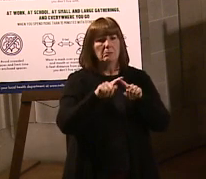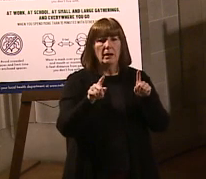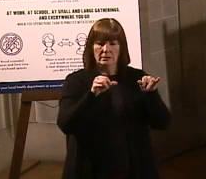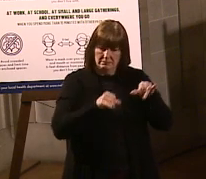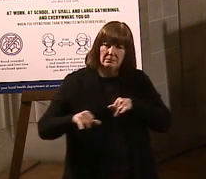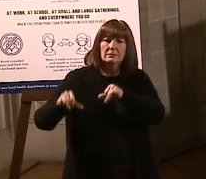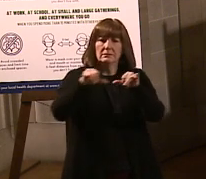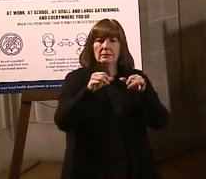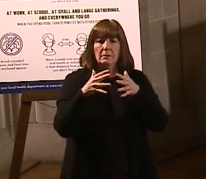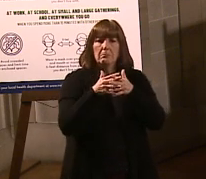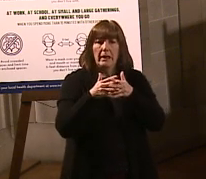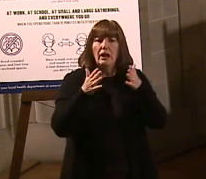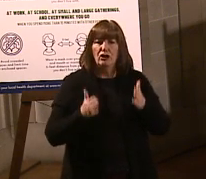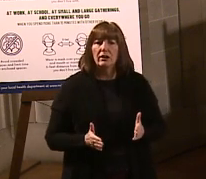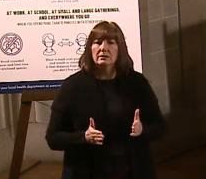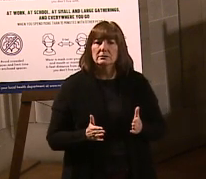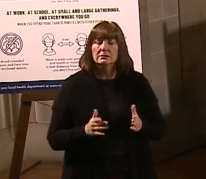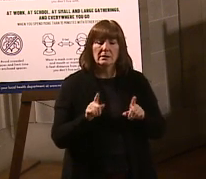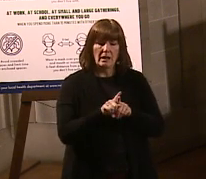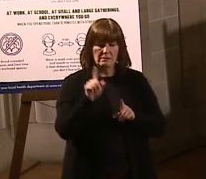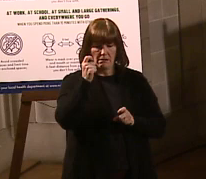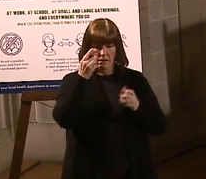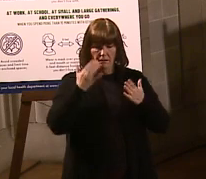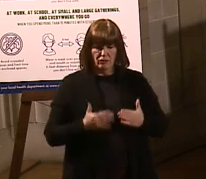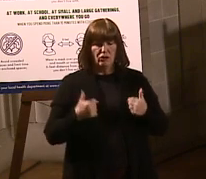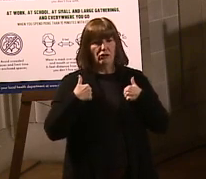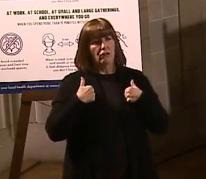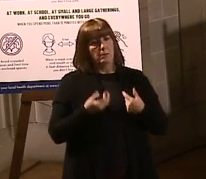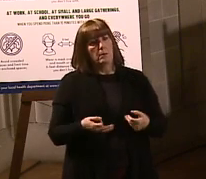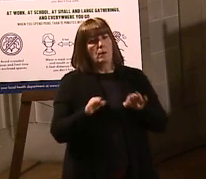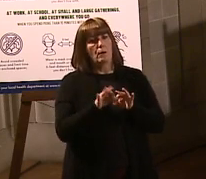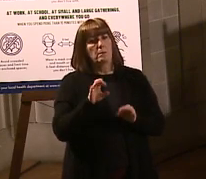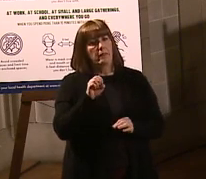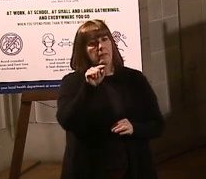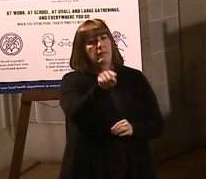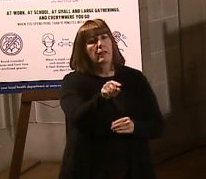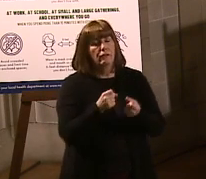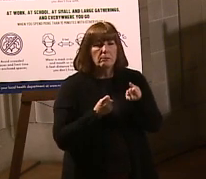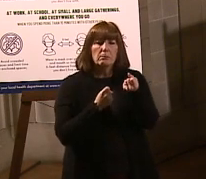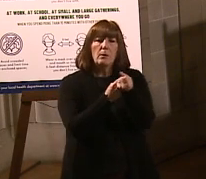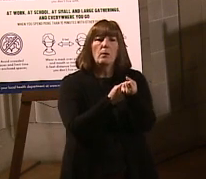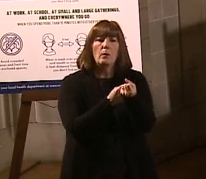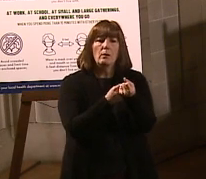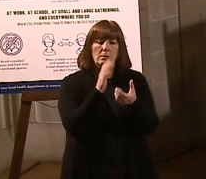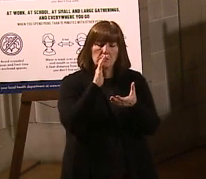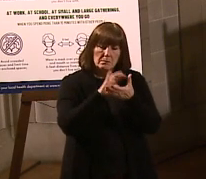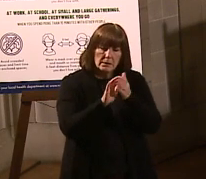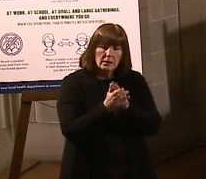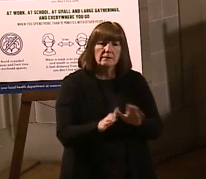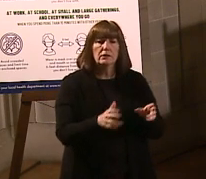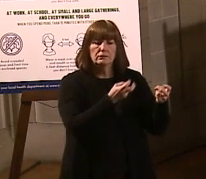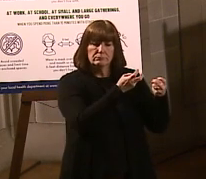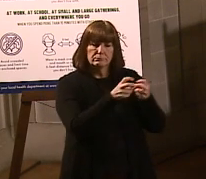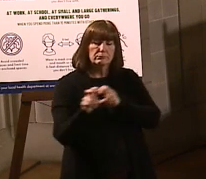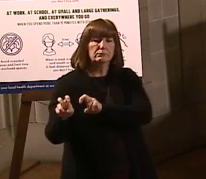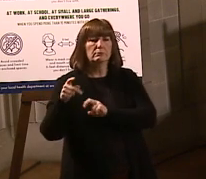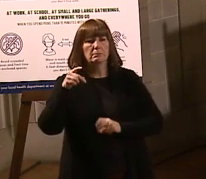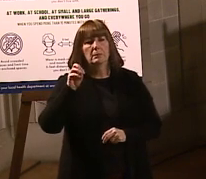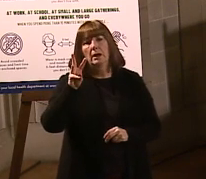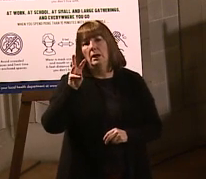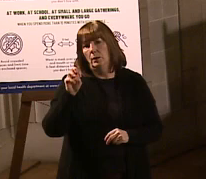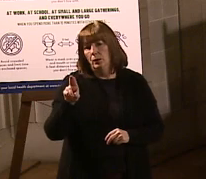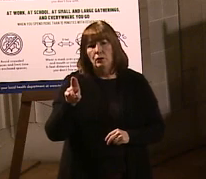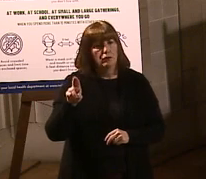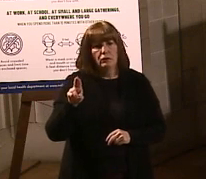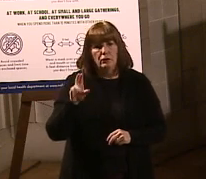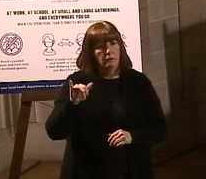so, as an American and as a governor, I thought it was important for me to be there to support the peaceful transition of power, which is what is